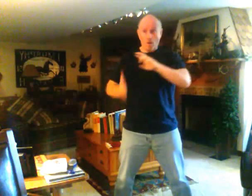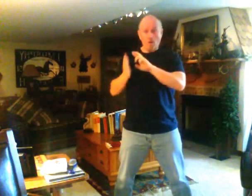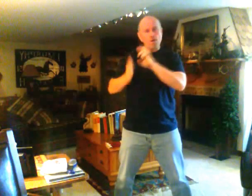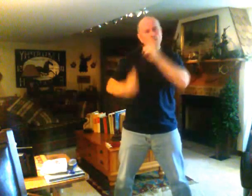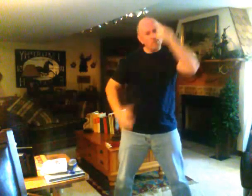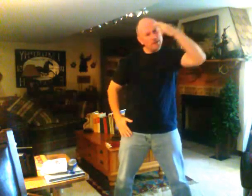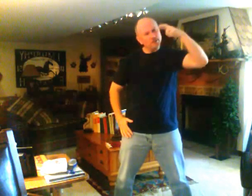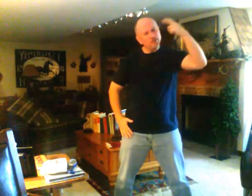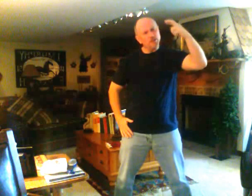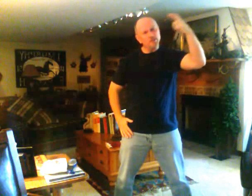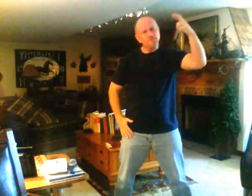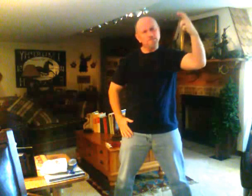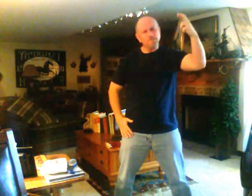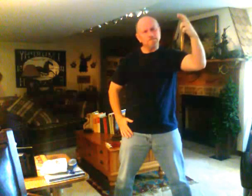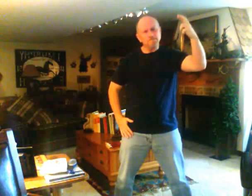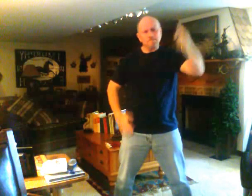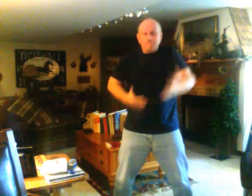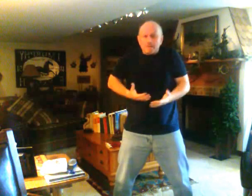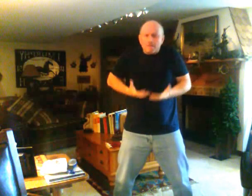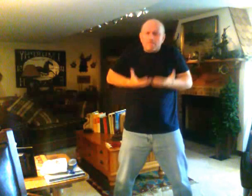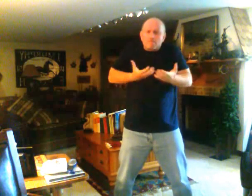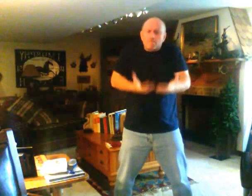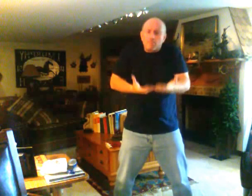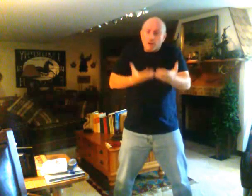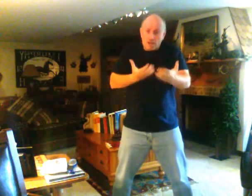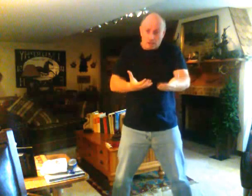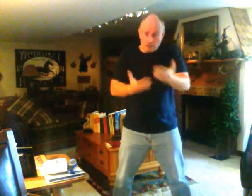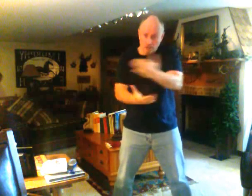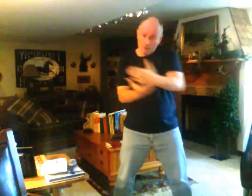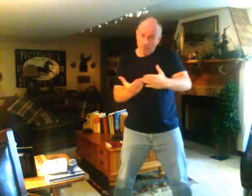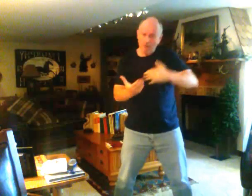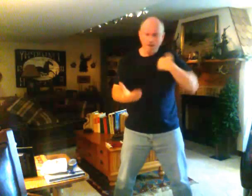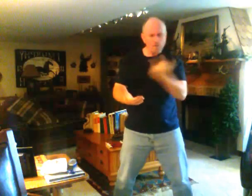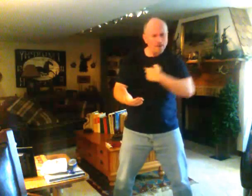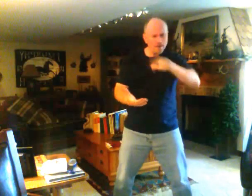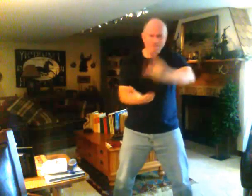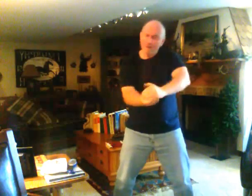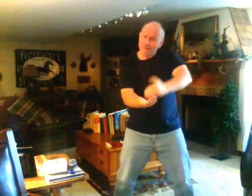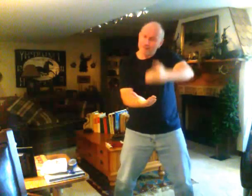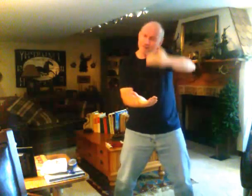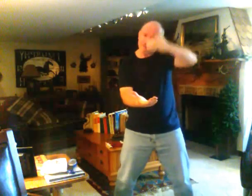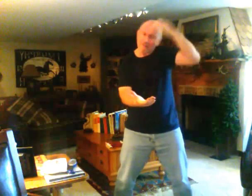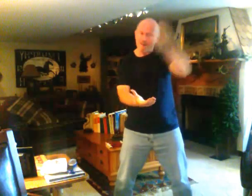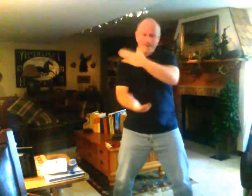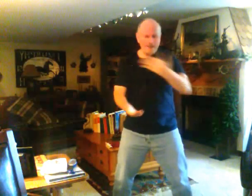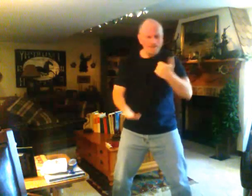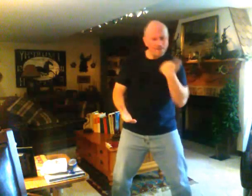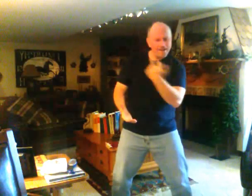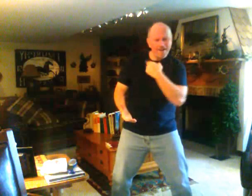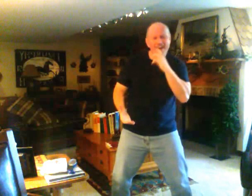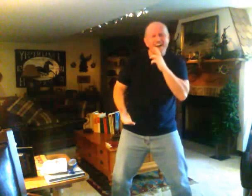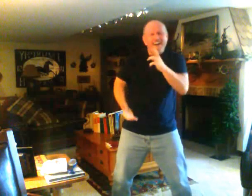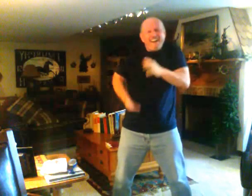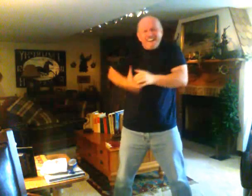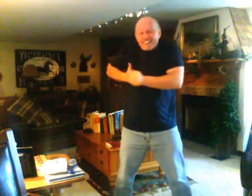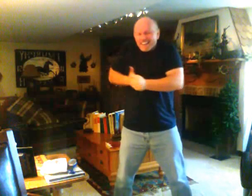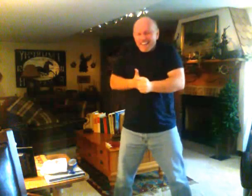a reason. Bringing something we must learn, and we are led